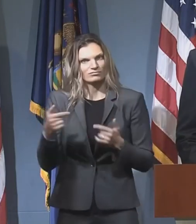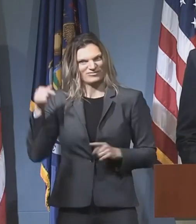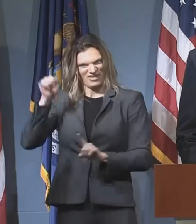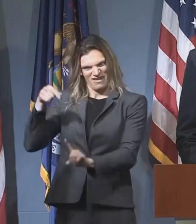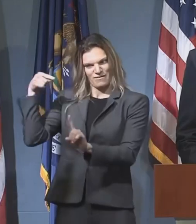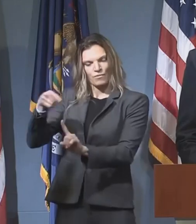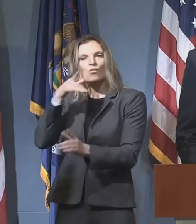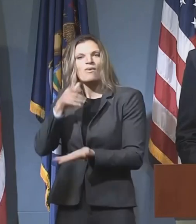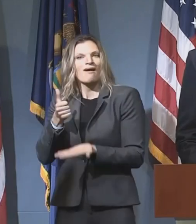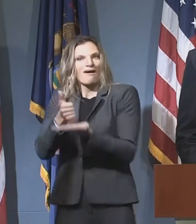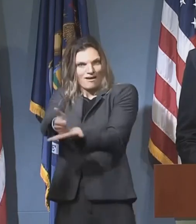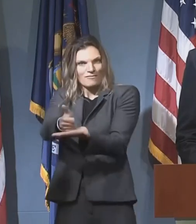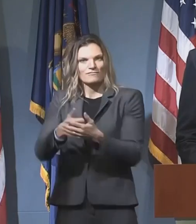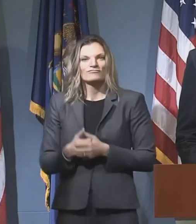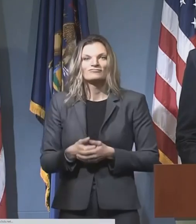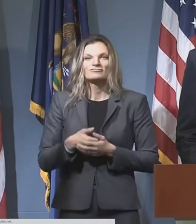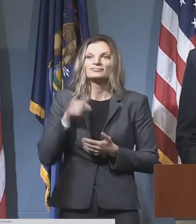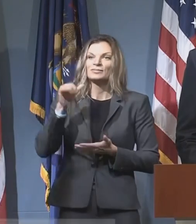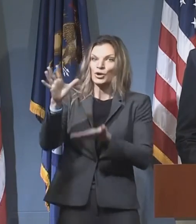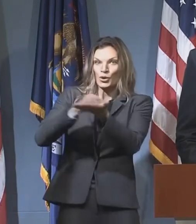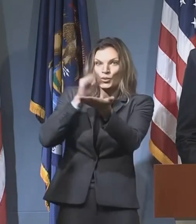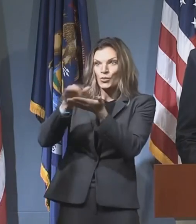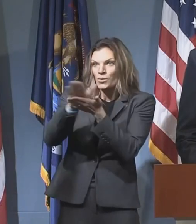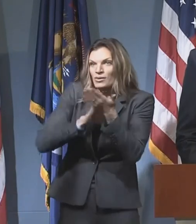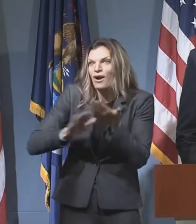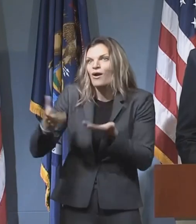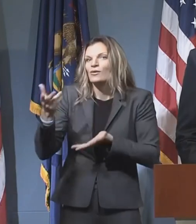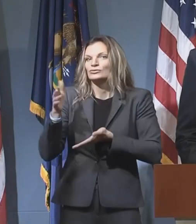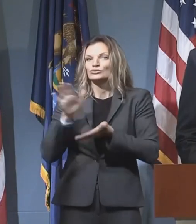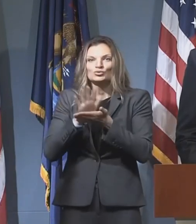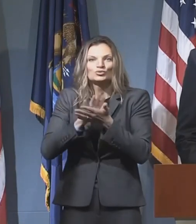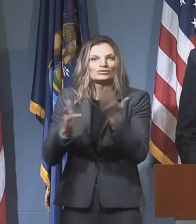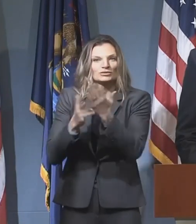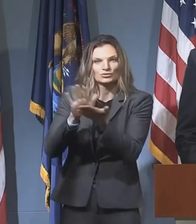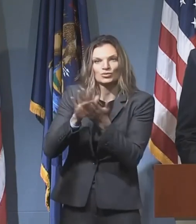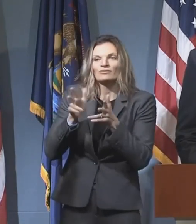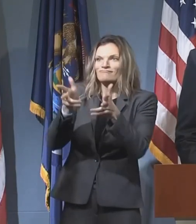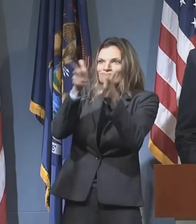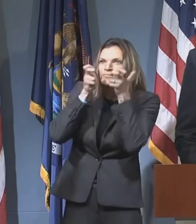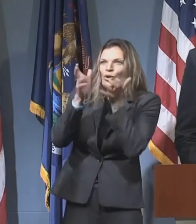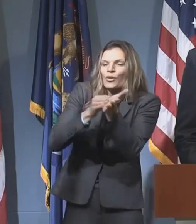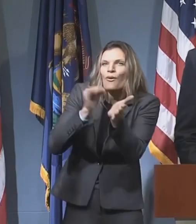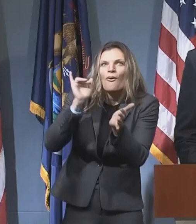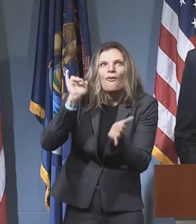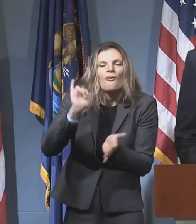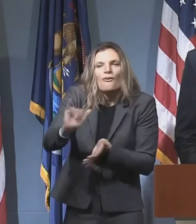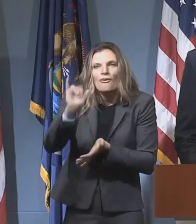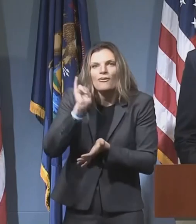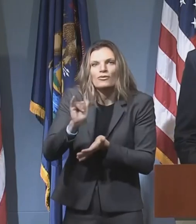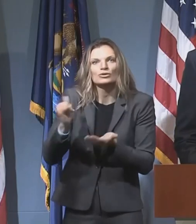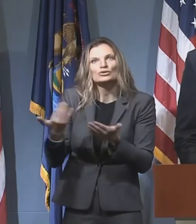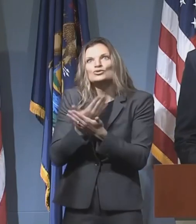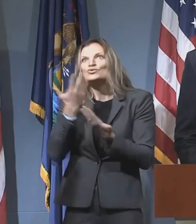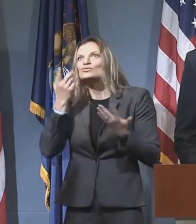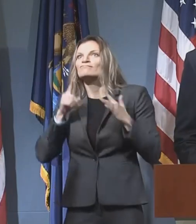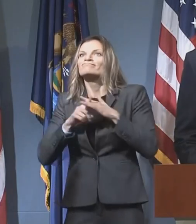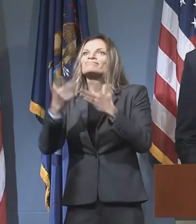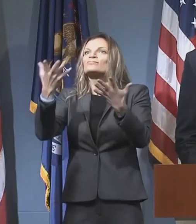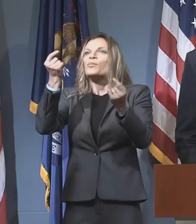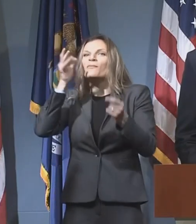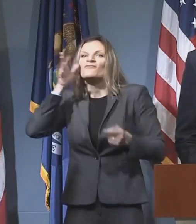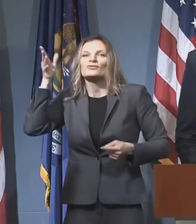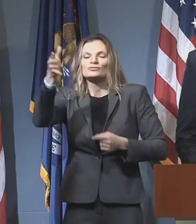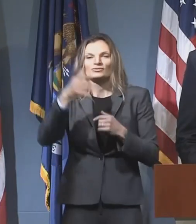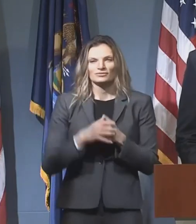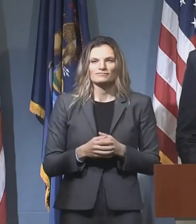possibility to expose us to new thoughts, new ideas, and new possibilities. It is these experiences that Governor Whitmer and I want to